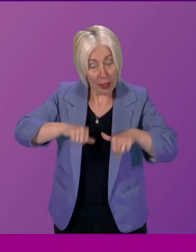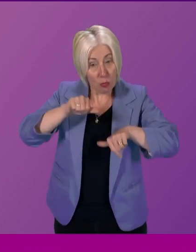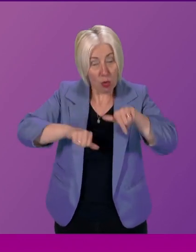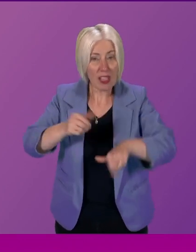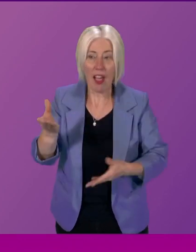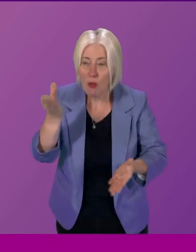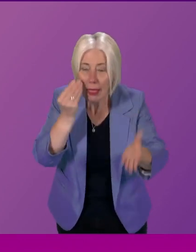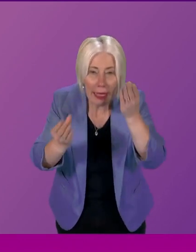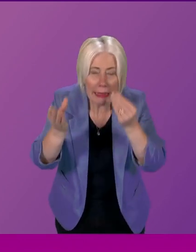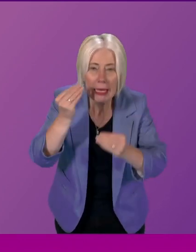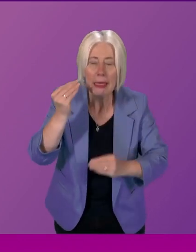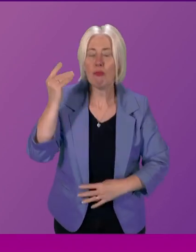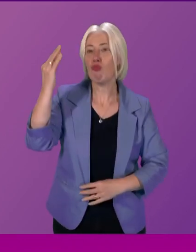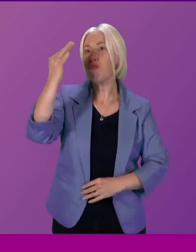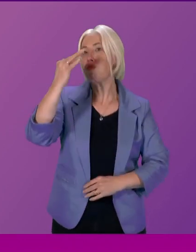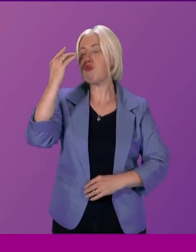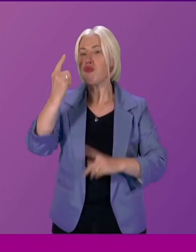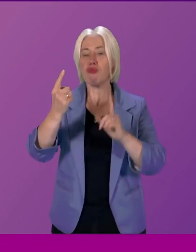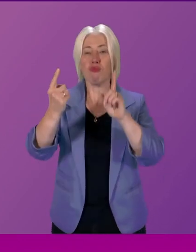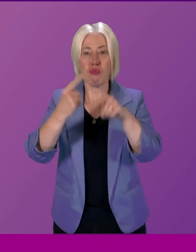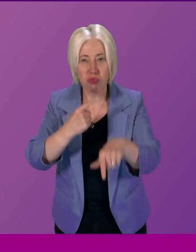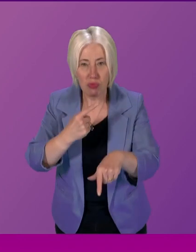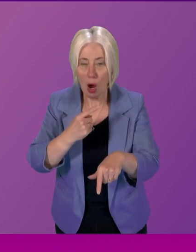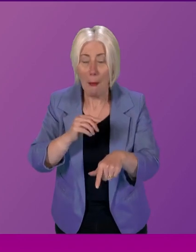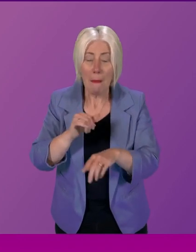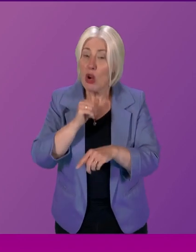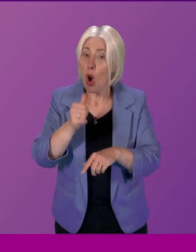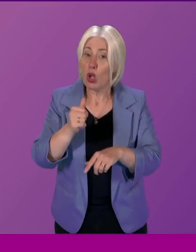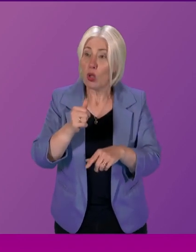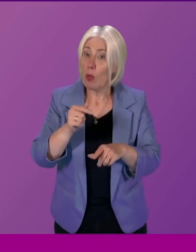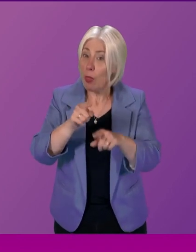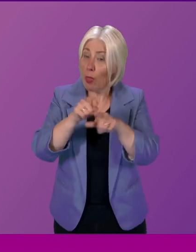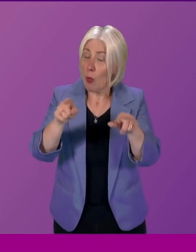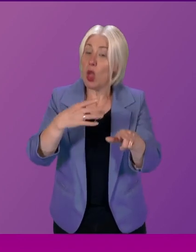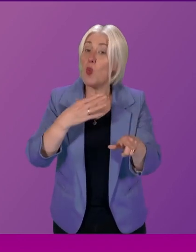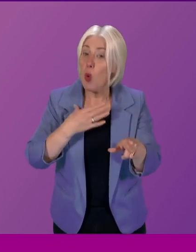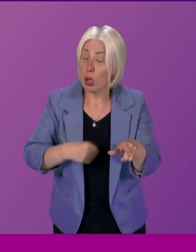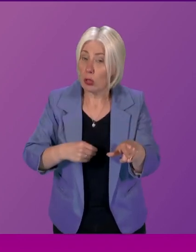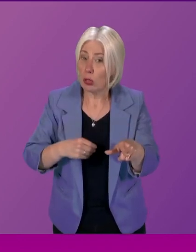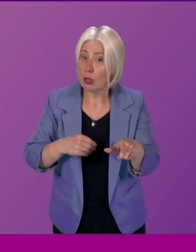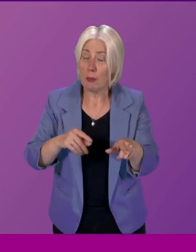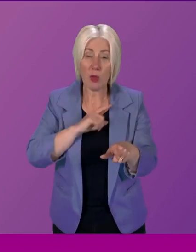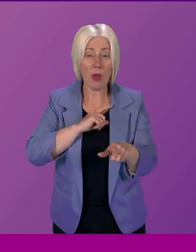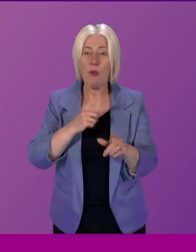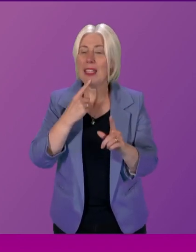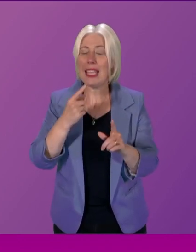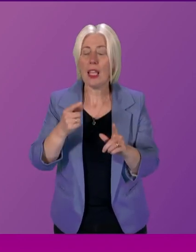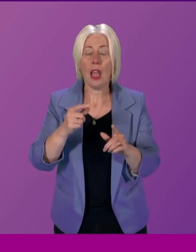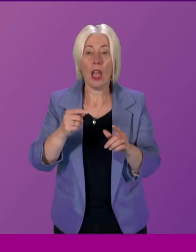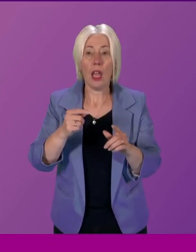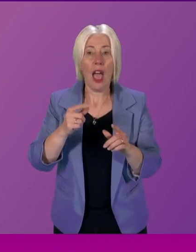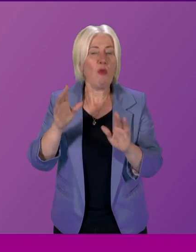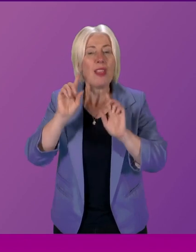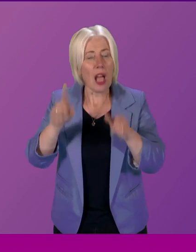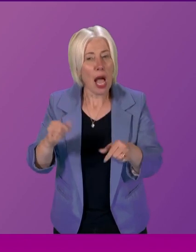listen properly and reflect back as Jackson Carlos said not always what people want us to do but the reasons why we're not I think it's an excellent